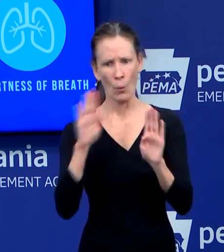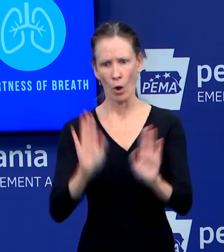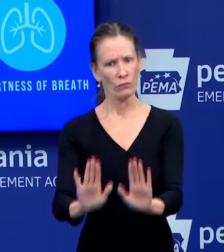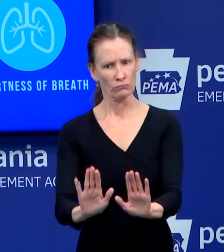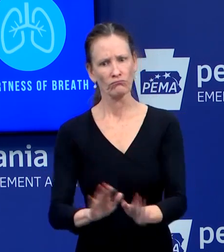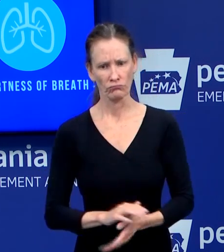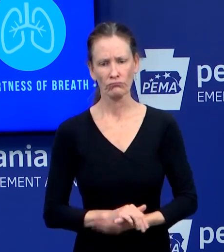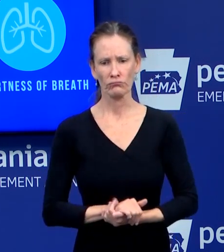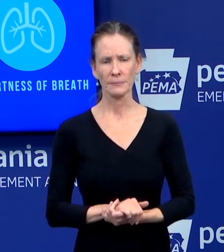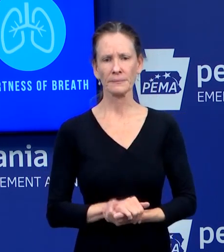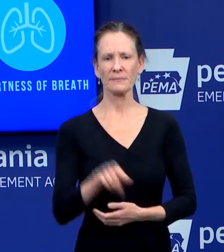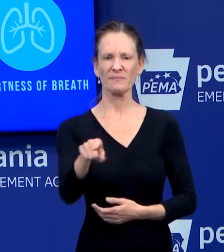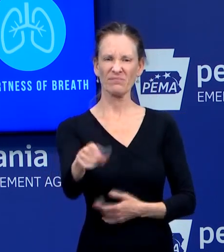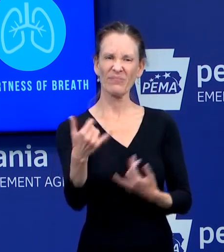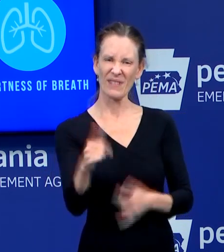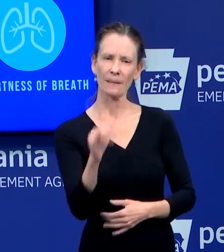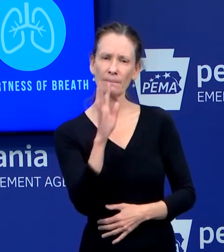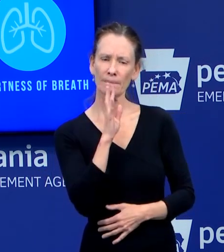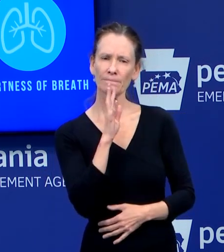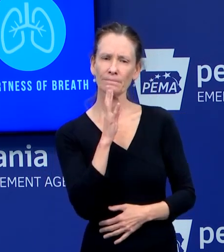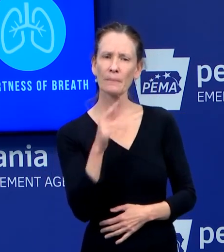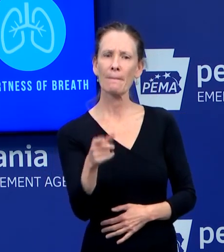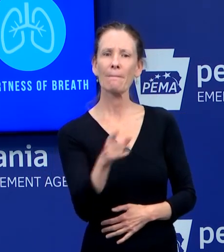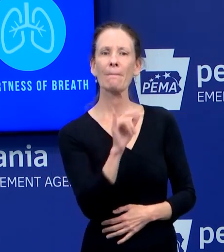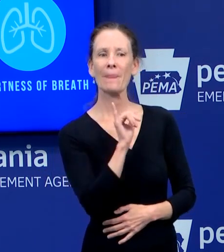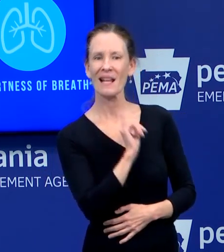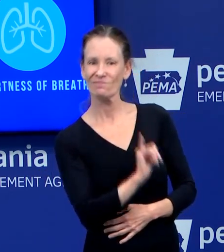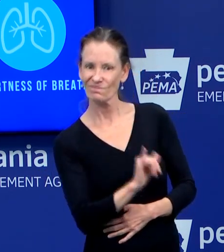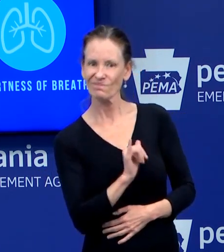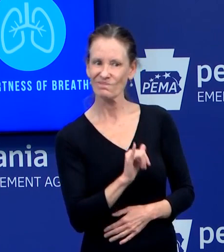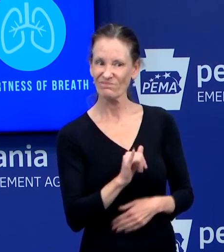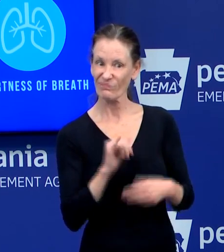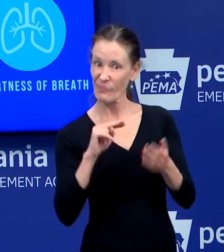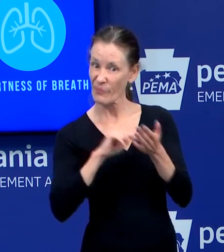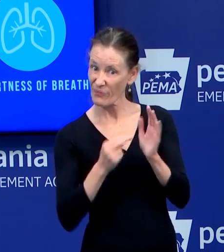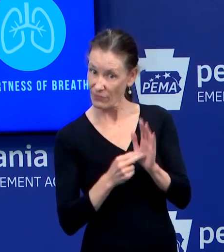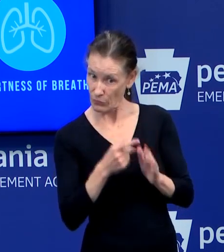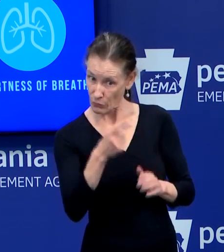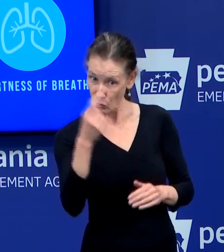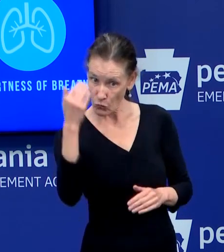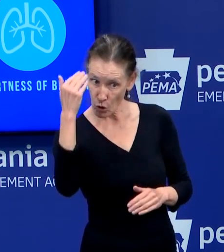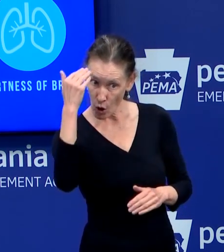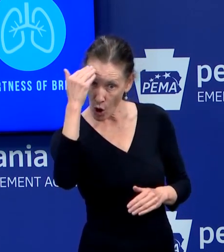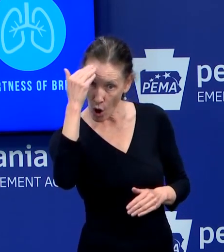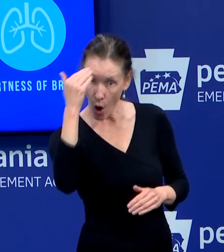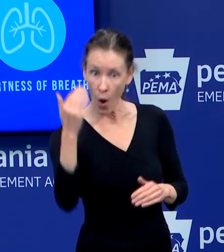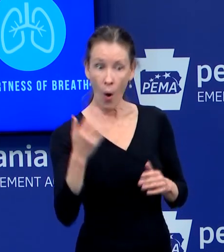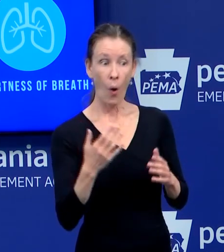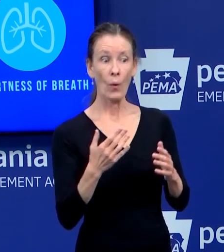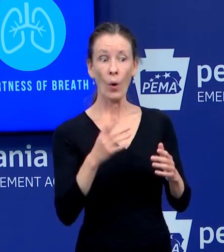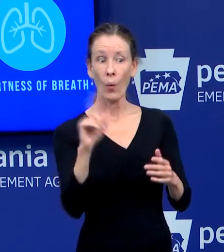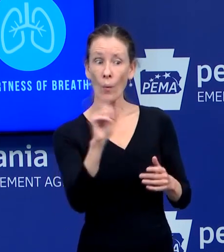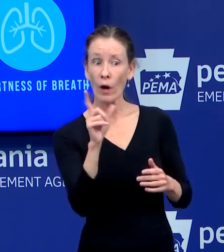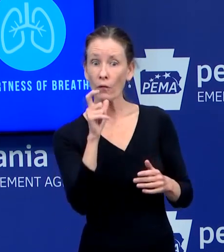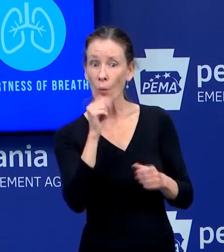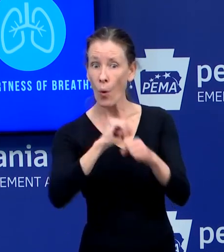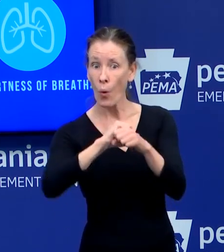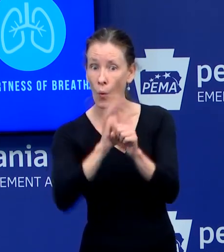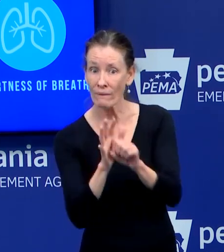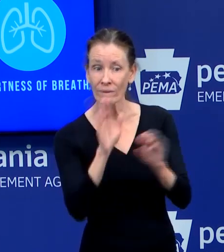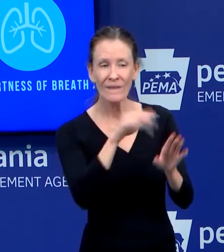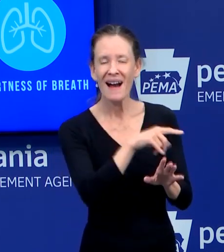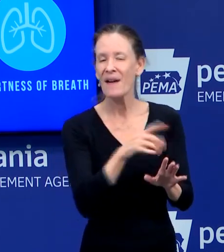your jurisdiction have that information of where they're living and have protective equipment. I can't speak to this specific location